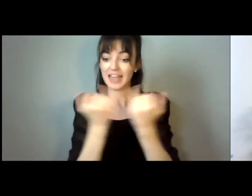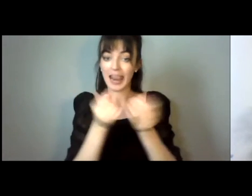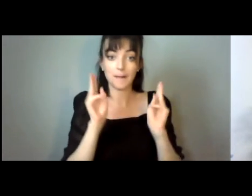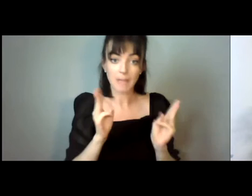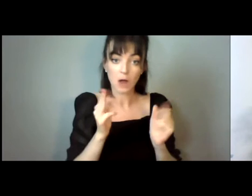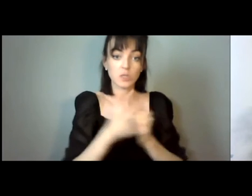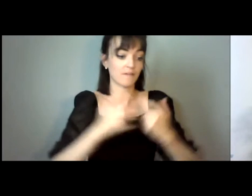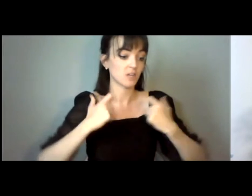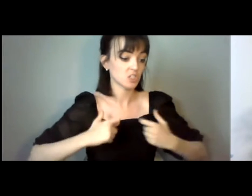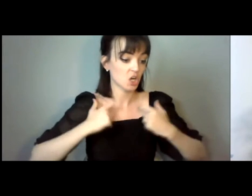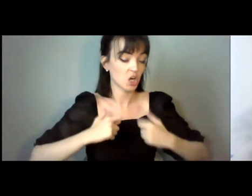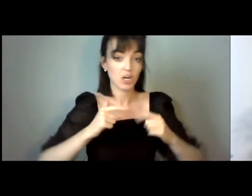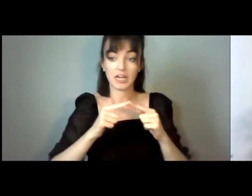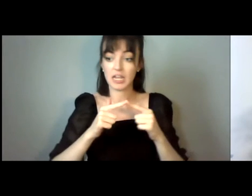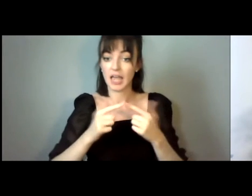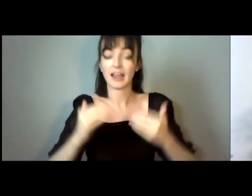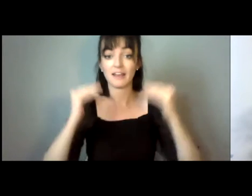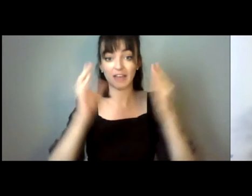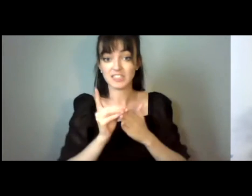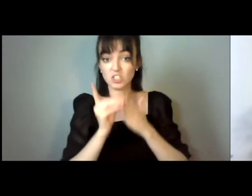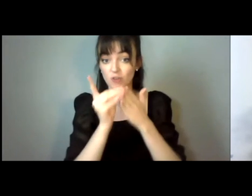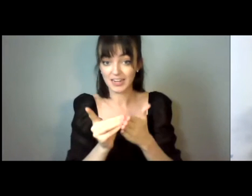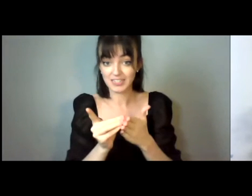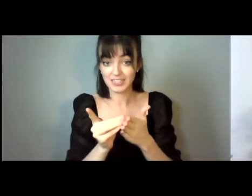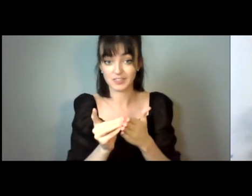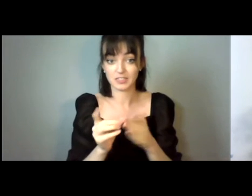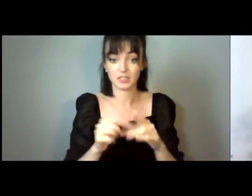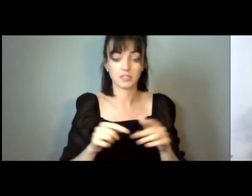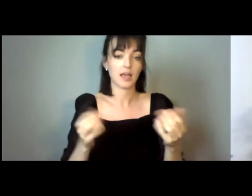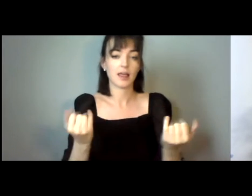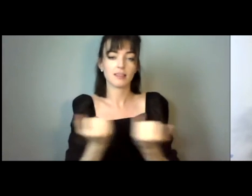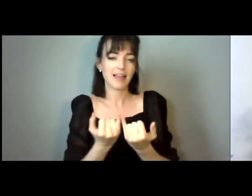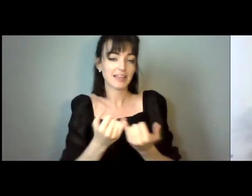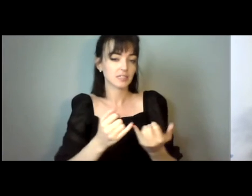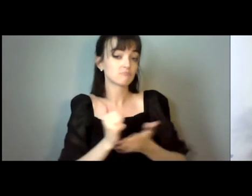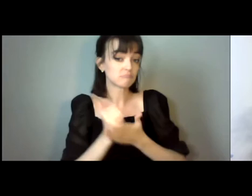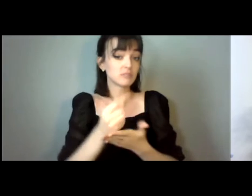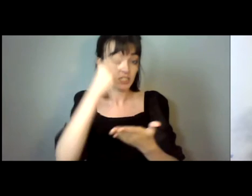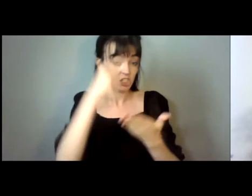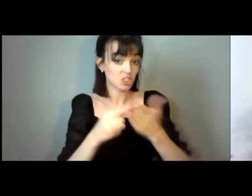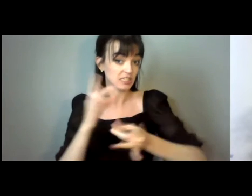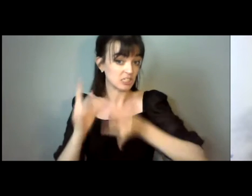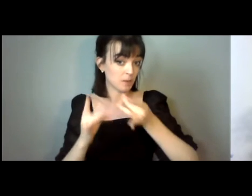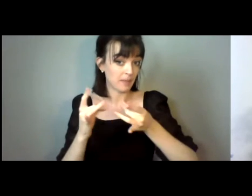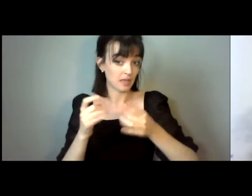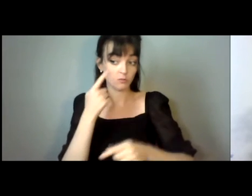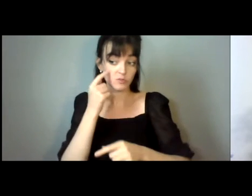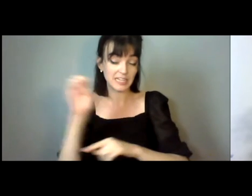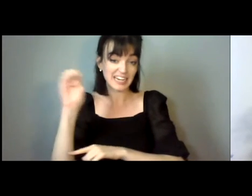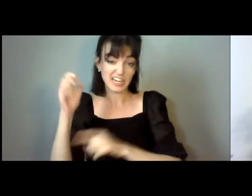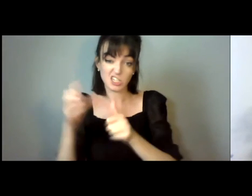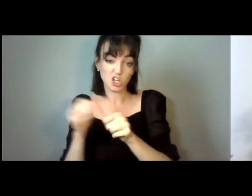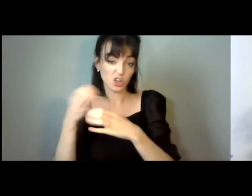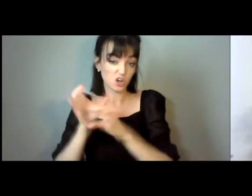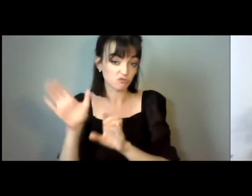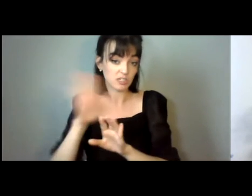advanced directives, not unlike the assisted decision making we've seen in Britain and other countries, have been available for